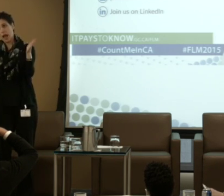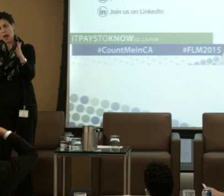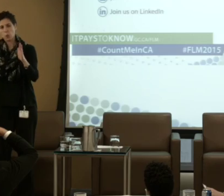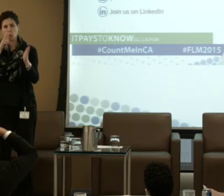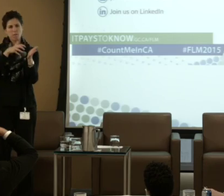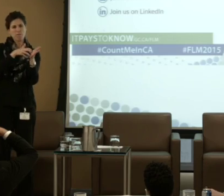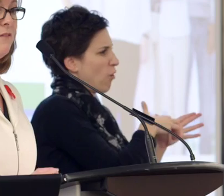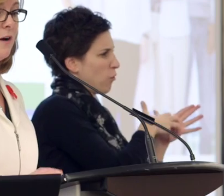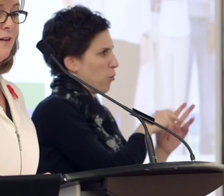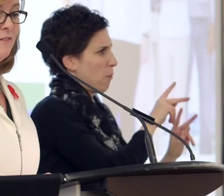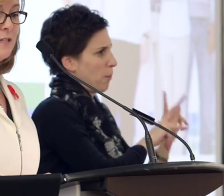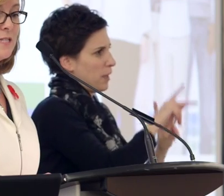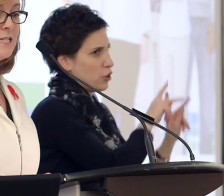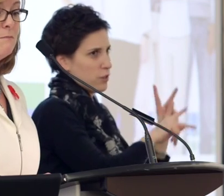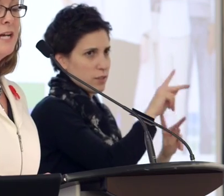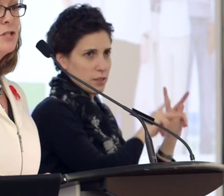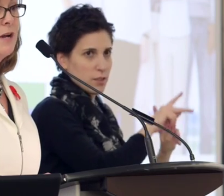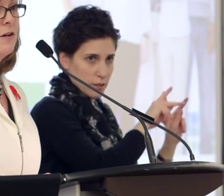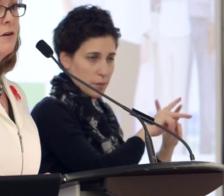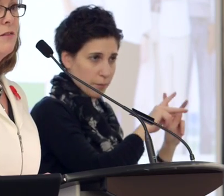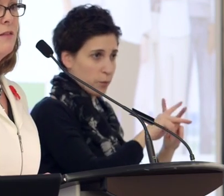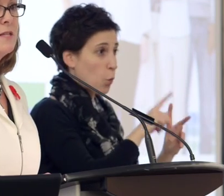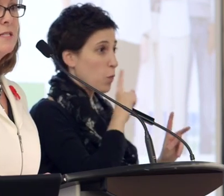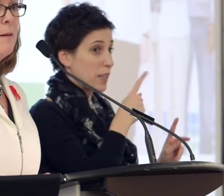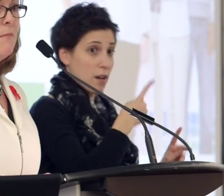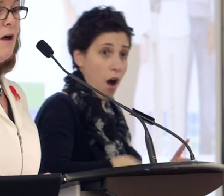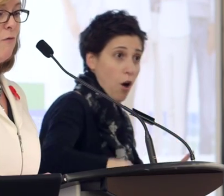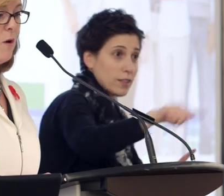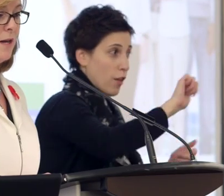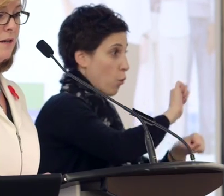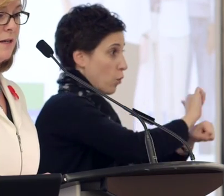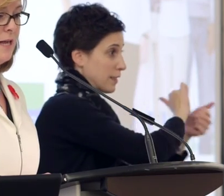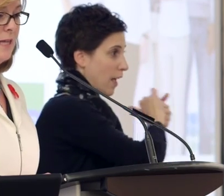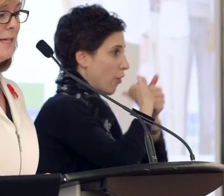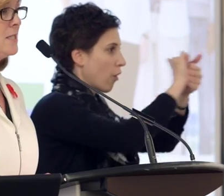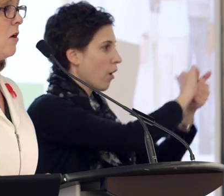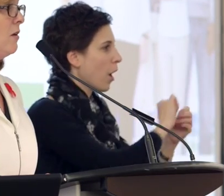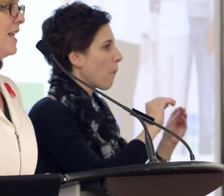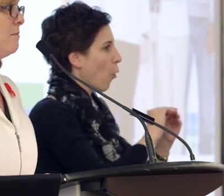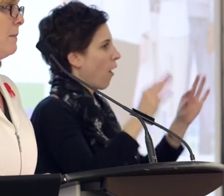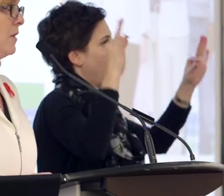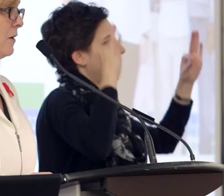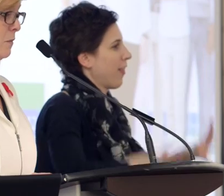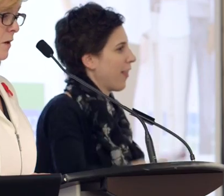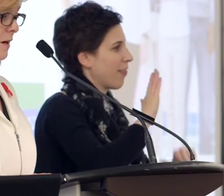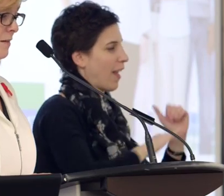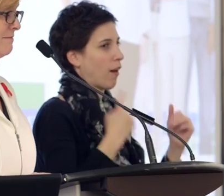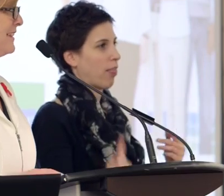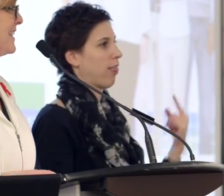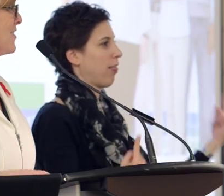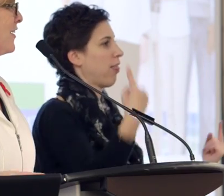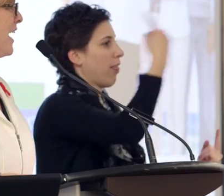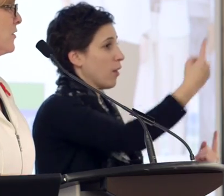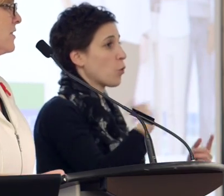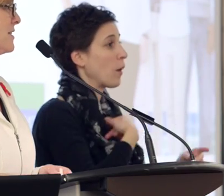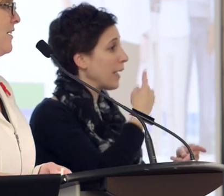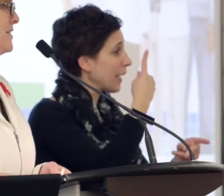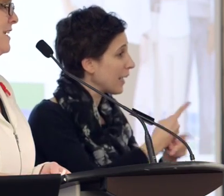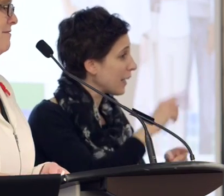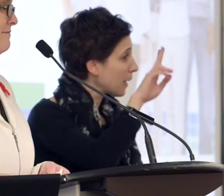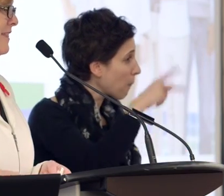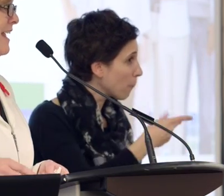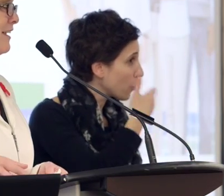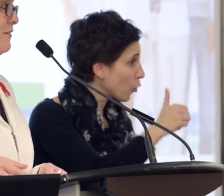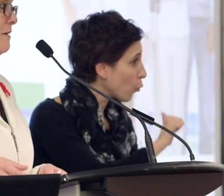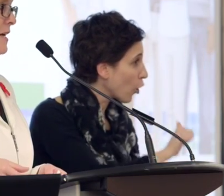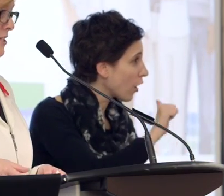The whole of our efforts is much greater than the sum of one. Let's all keep up the good work. Let's all count ourselves